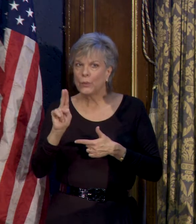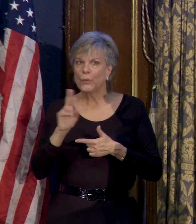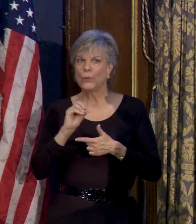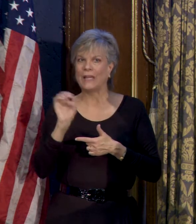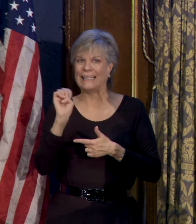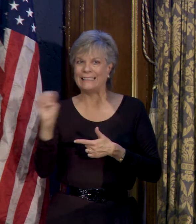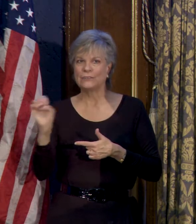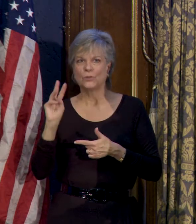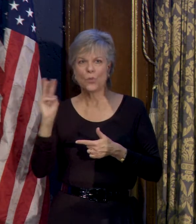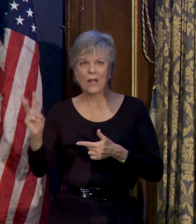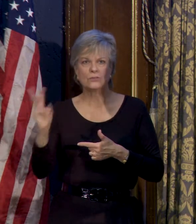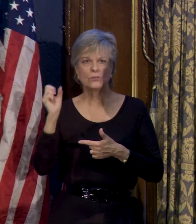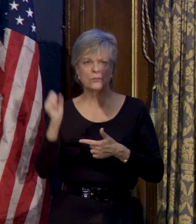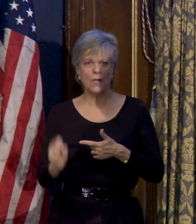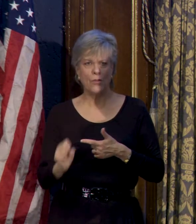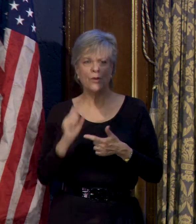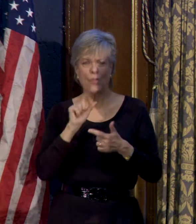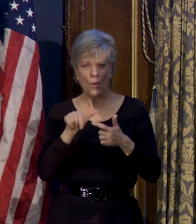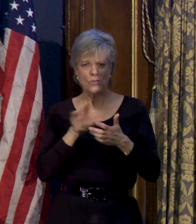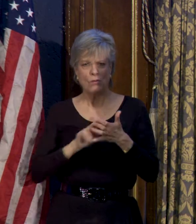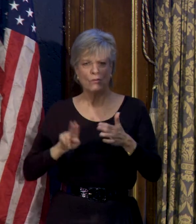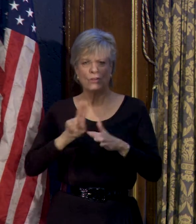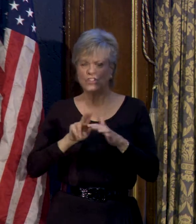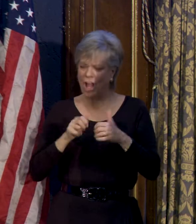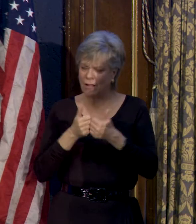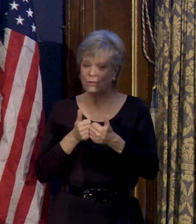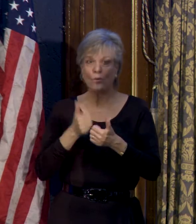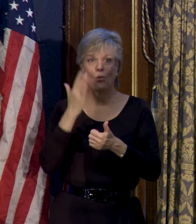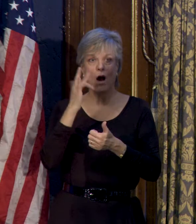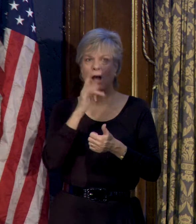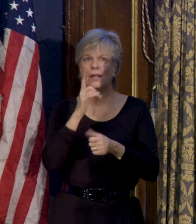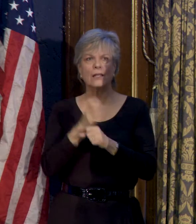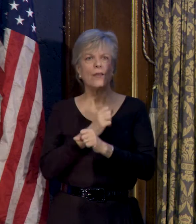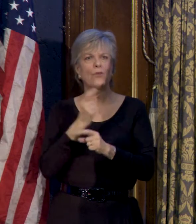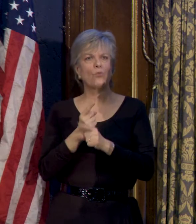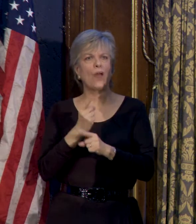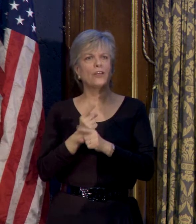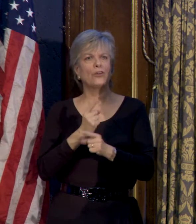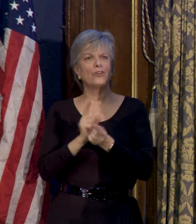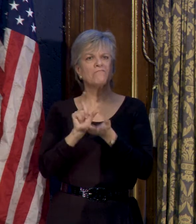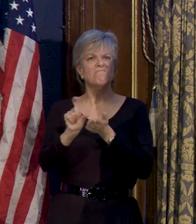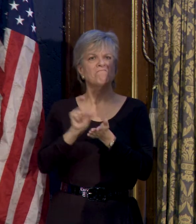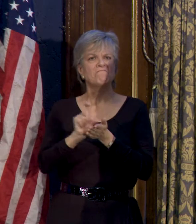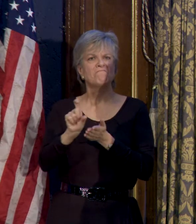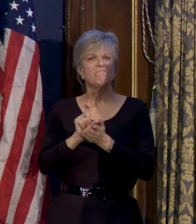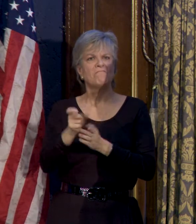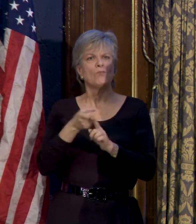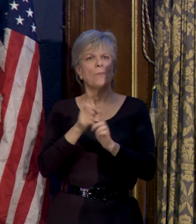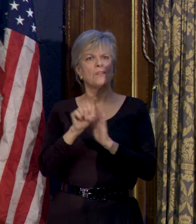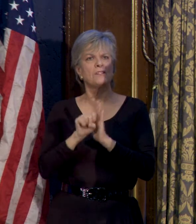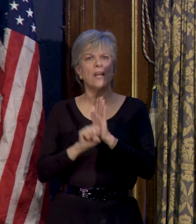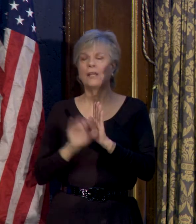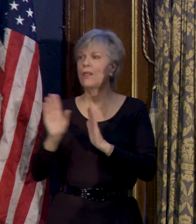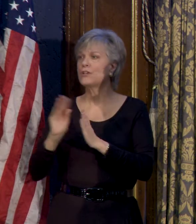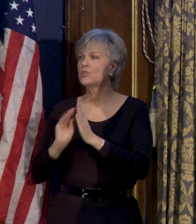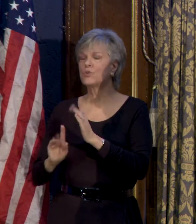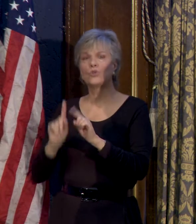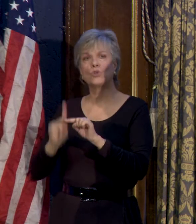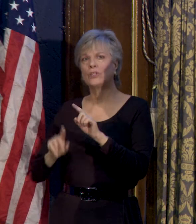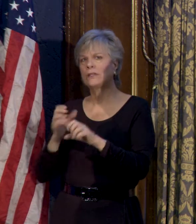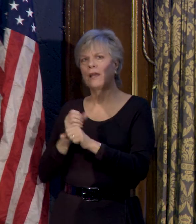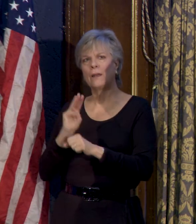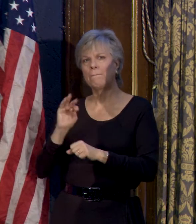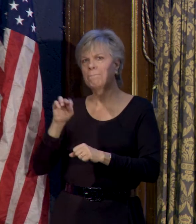Eastern and Western and Southern were really challenged because they didn't get the regular allocations they get from the state nor could their students get MAP grants, scholarship